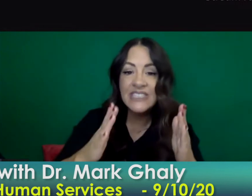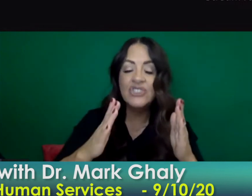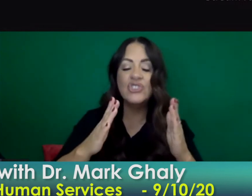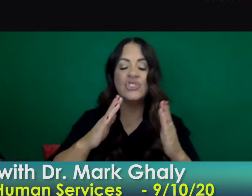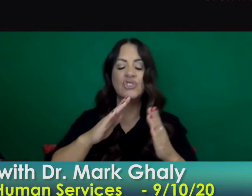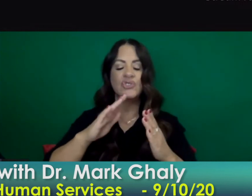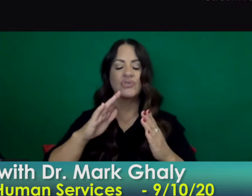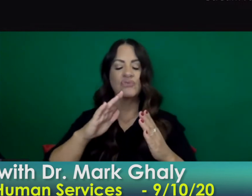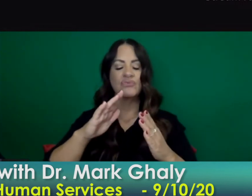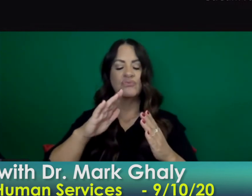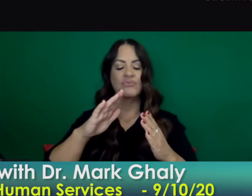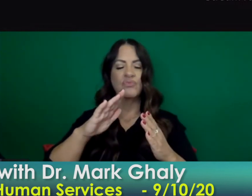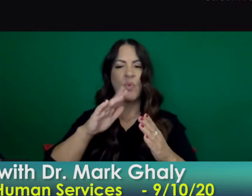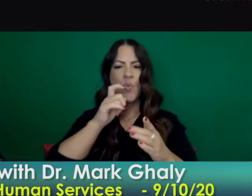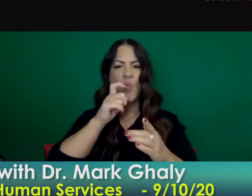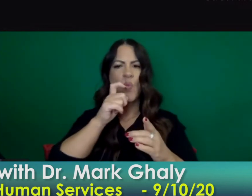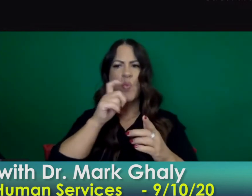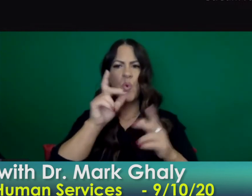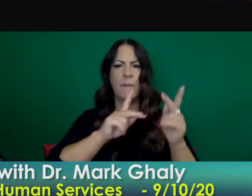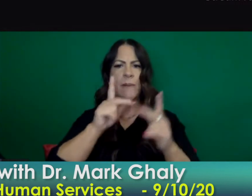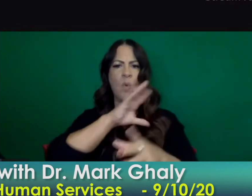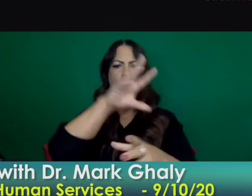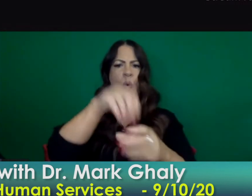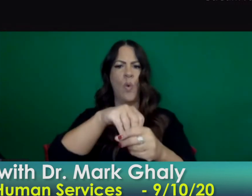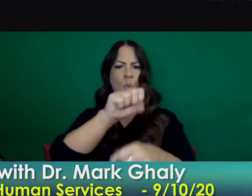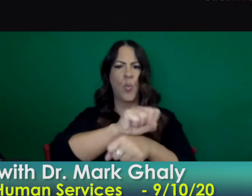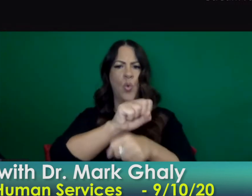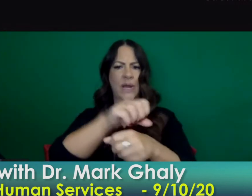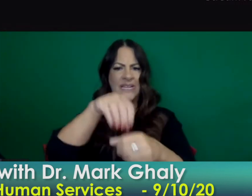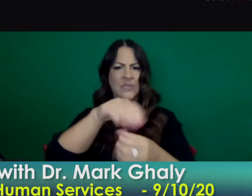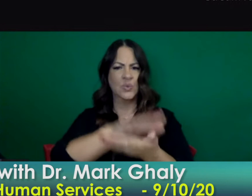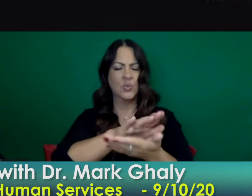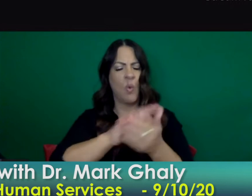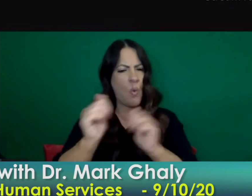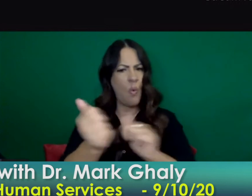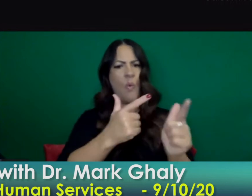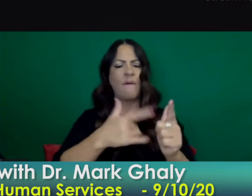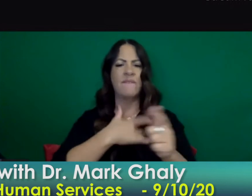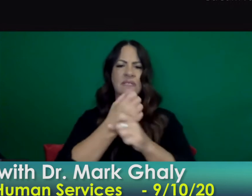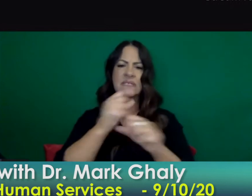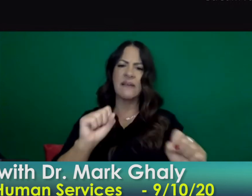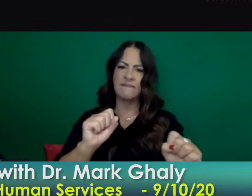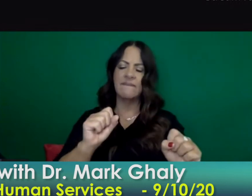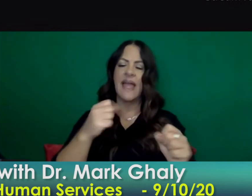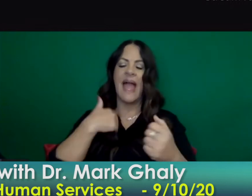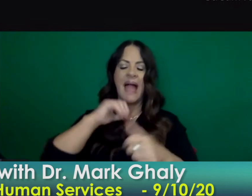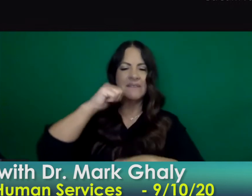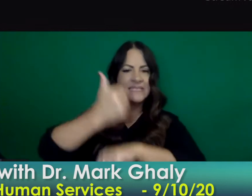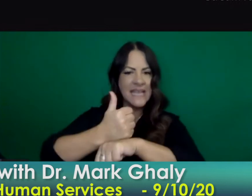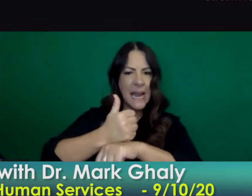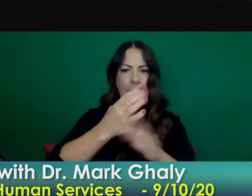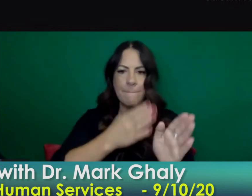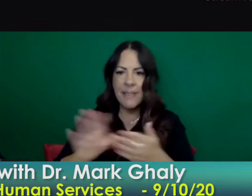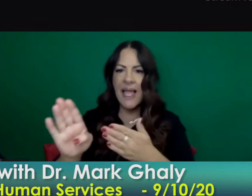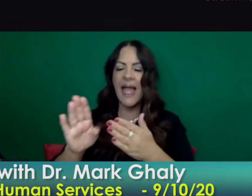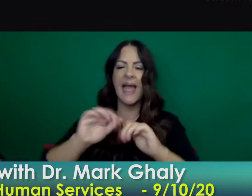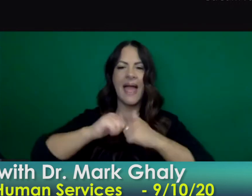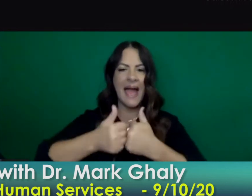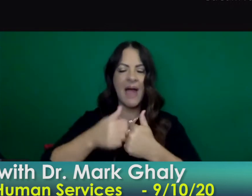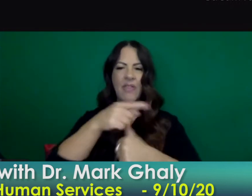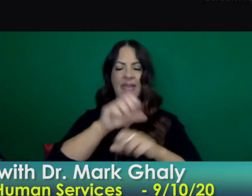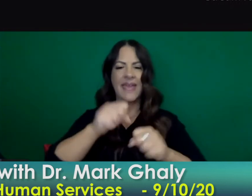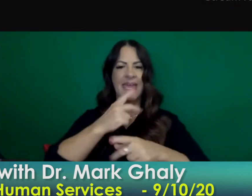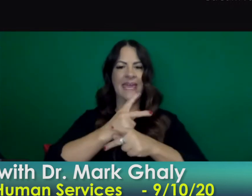not only is safe but feel safe when returning so i think there's a number of complexities that every school district is working through